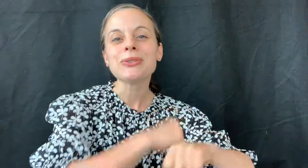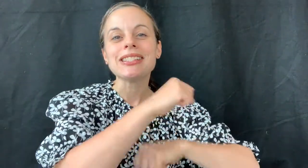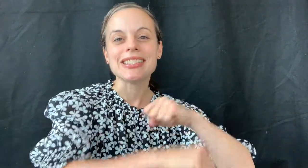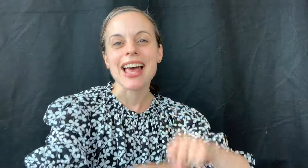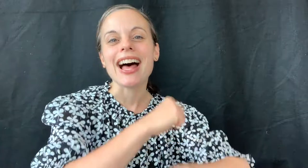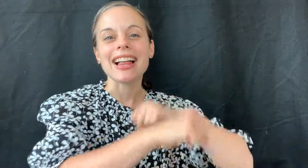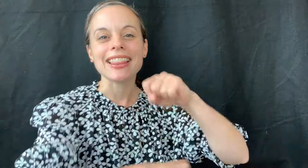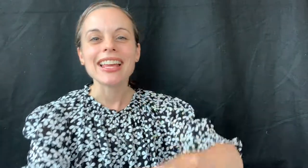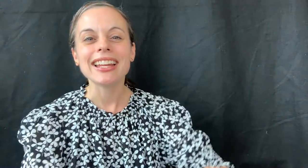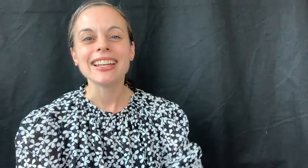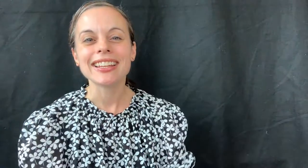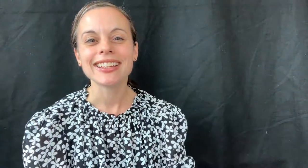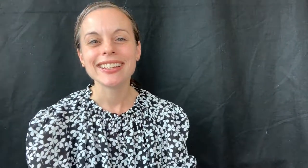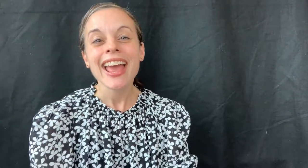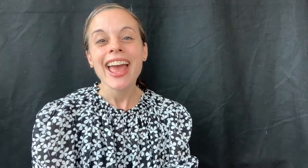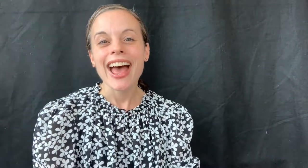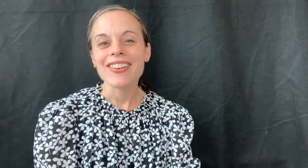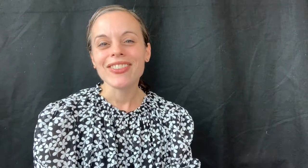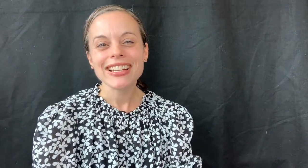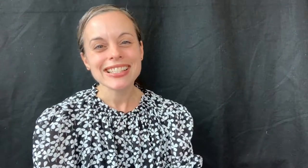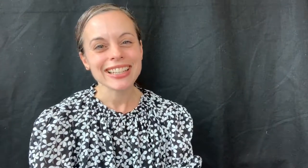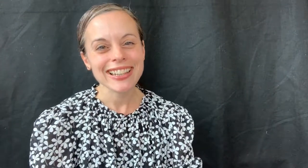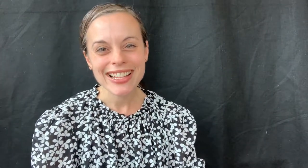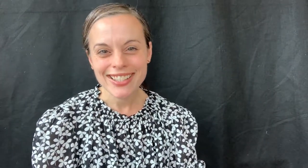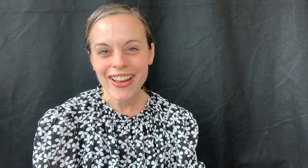salad. Have fun singing that song!